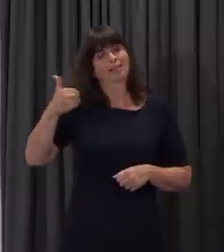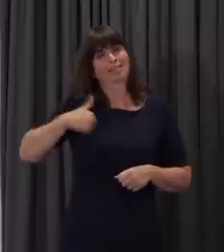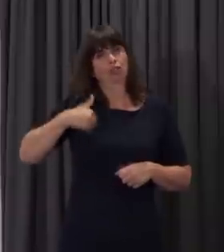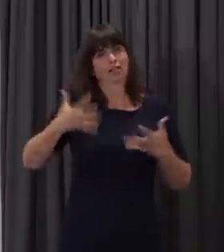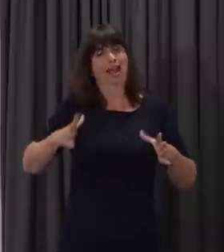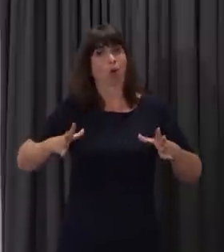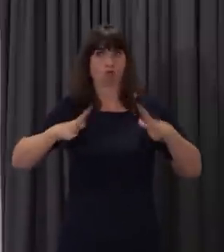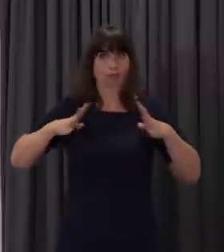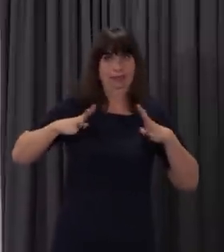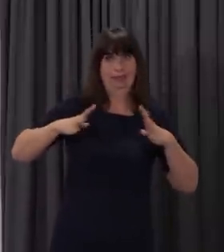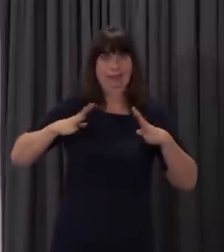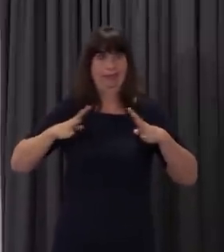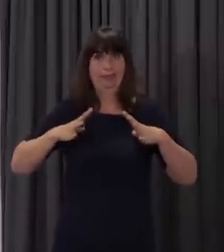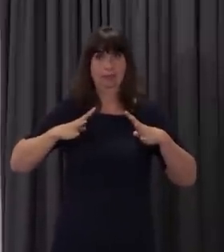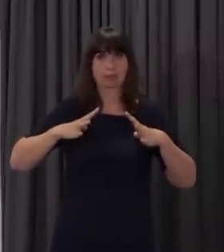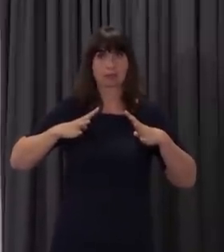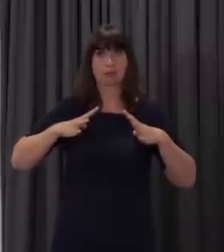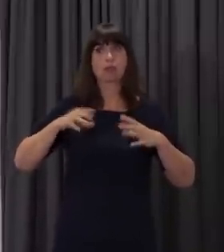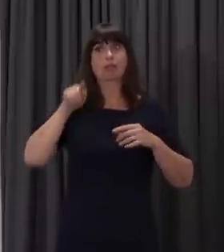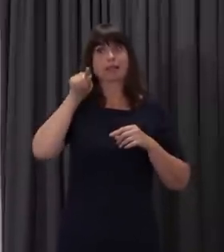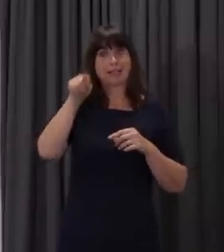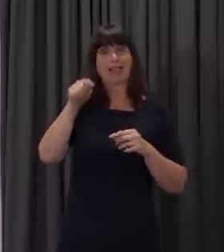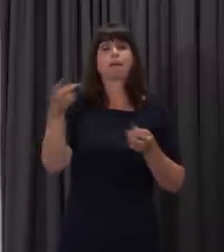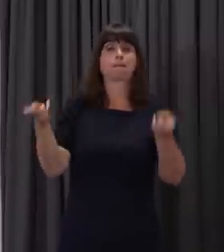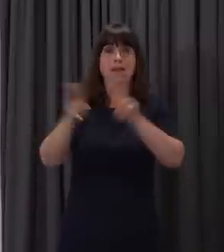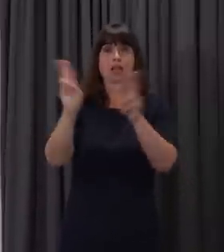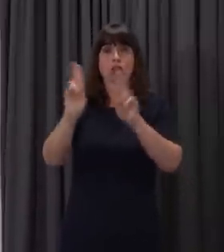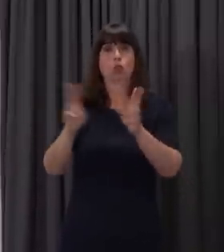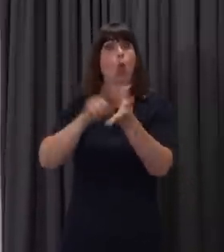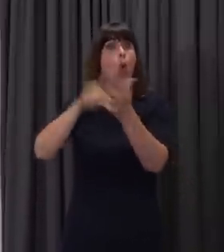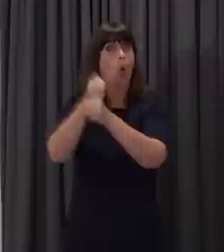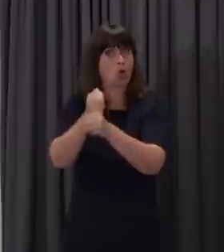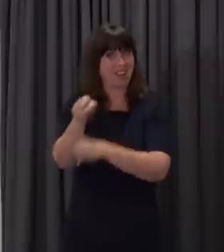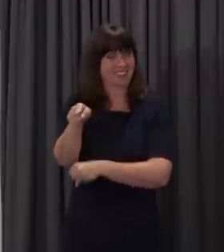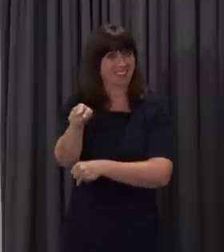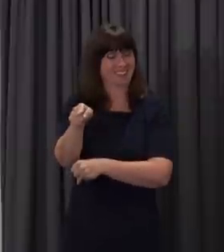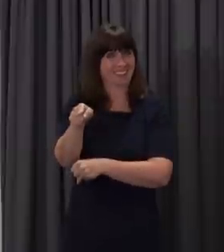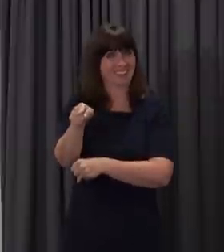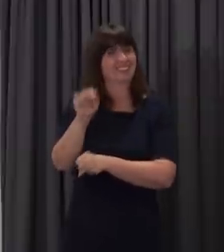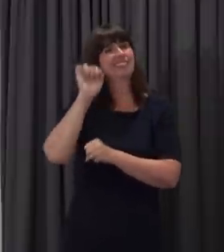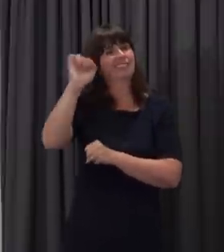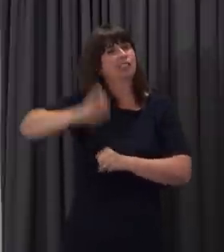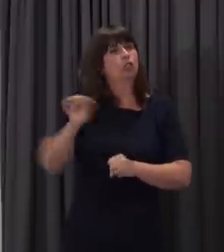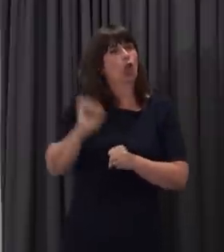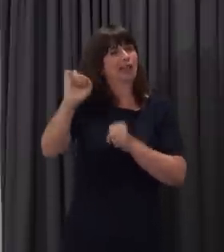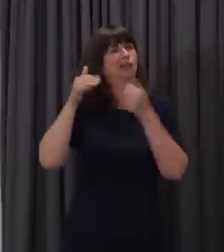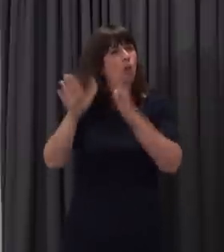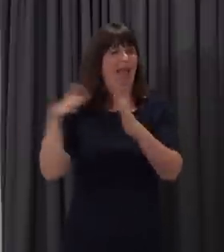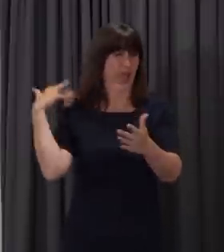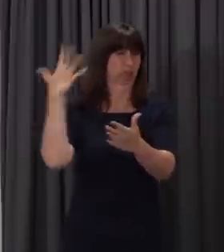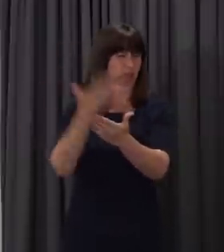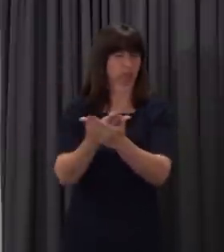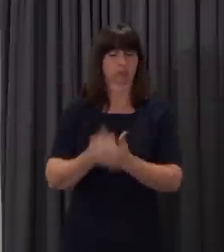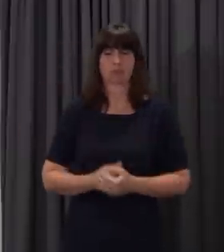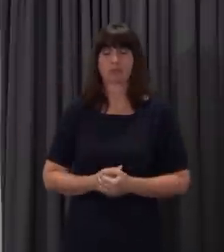preparation work now, and their academic year will start as normal in August, as is their traditional pattern. In